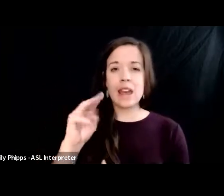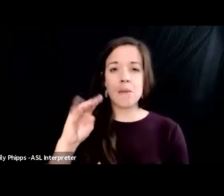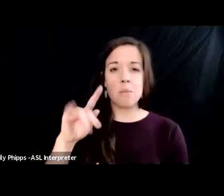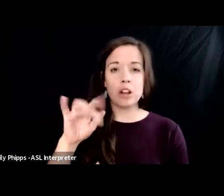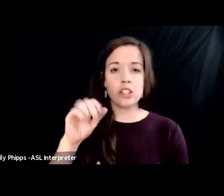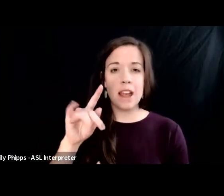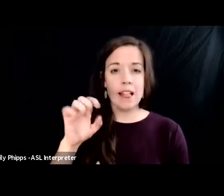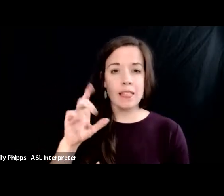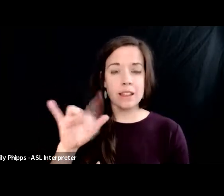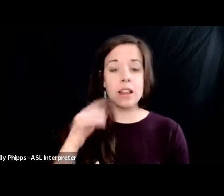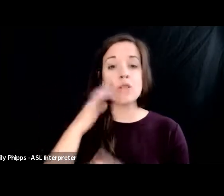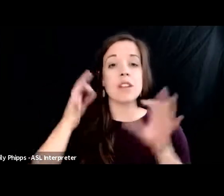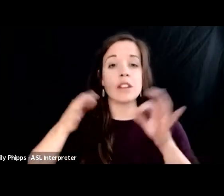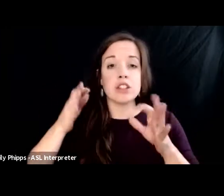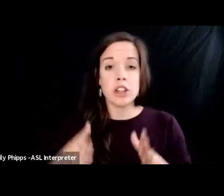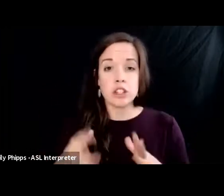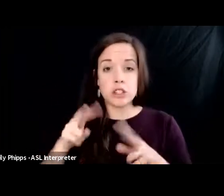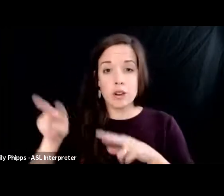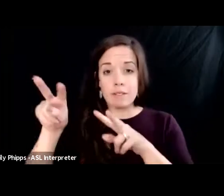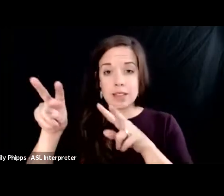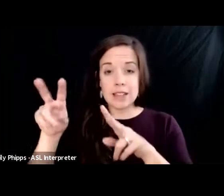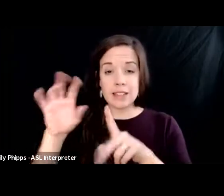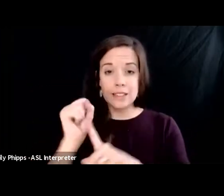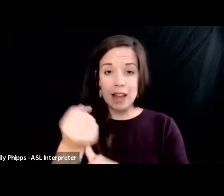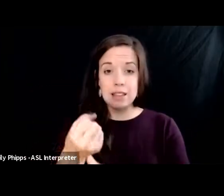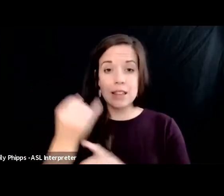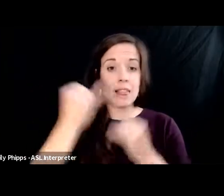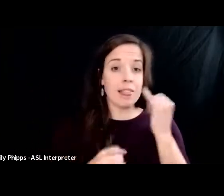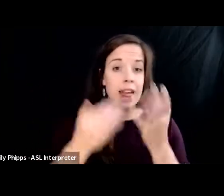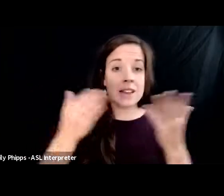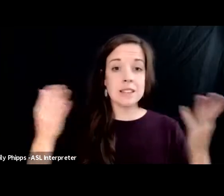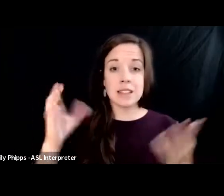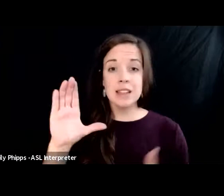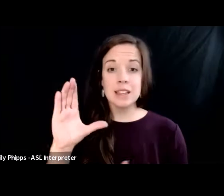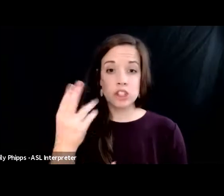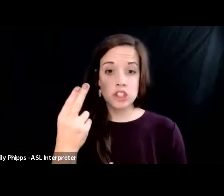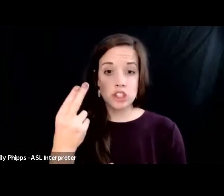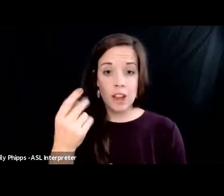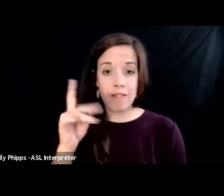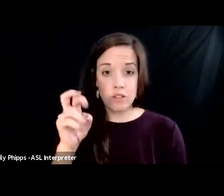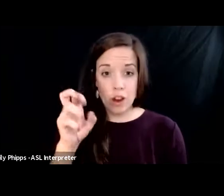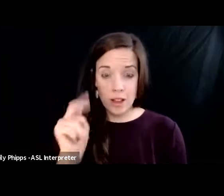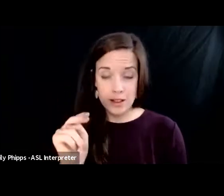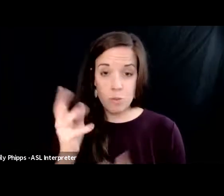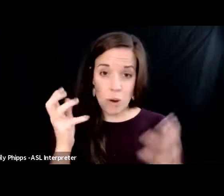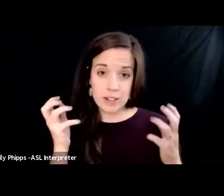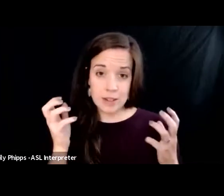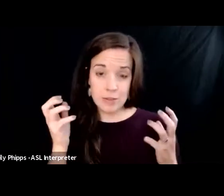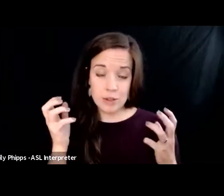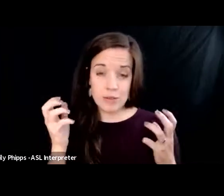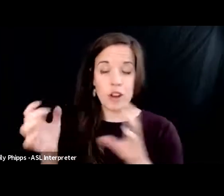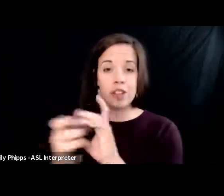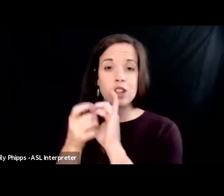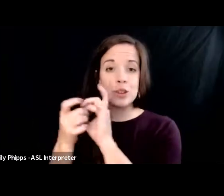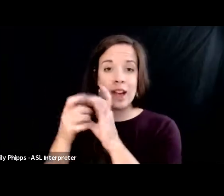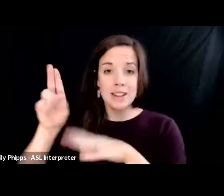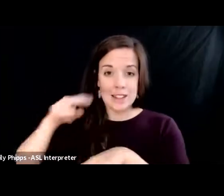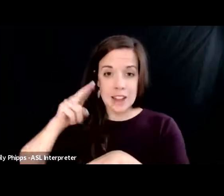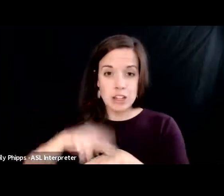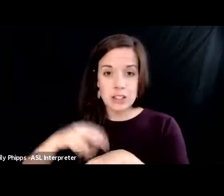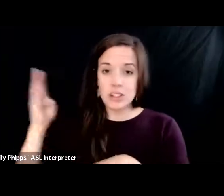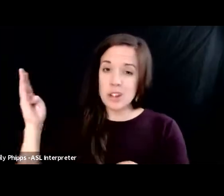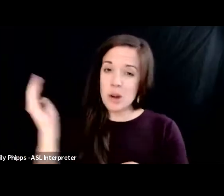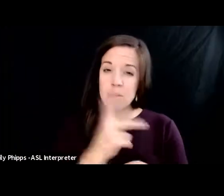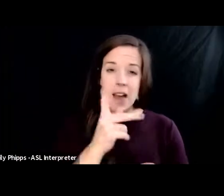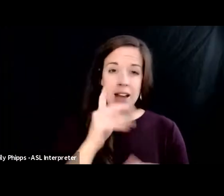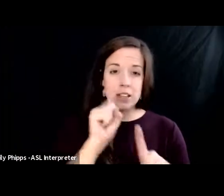overseen his case the last thing chevron ever wanted is for the united nations to go back into a